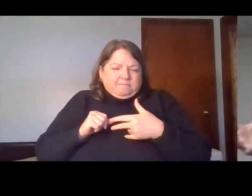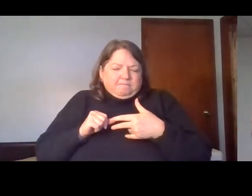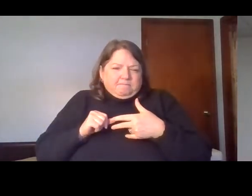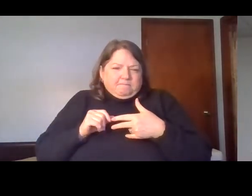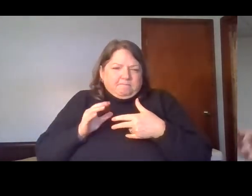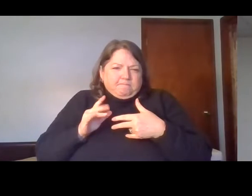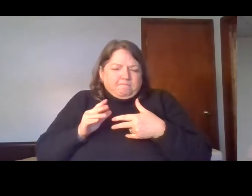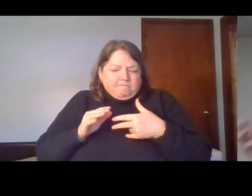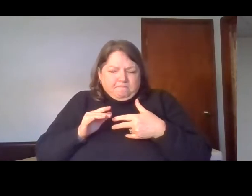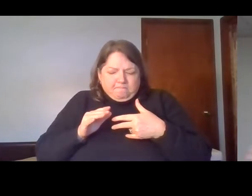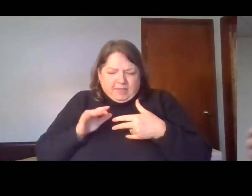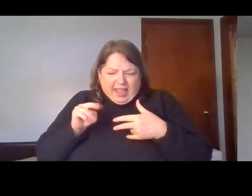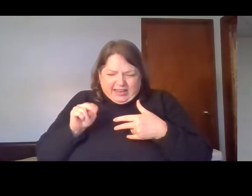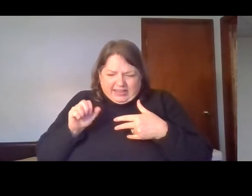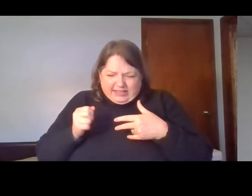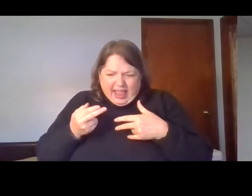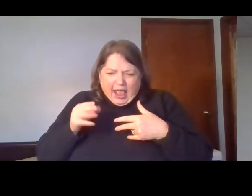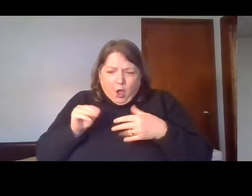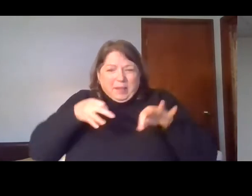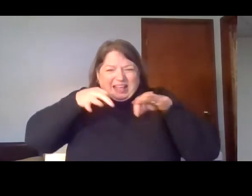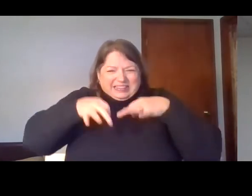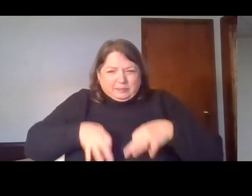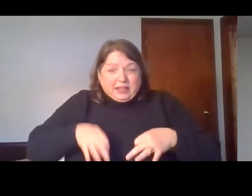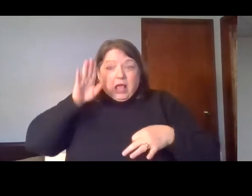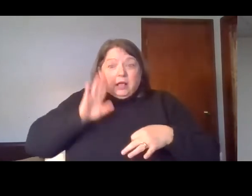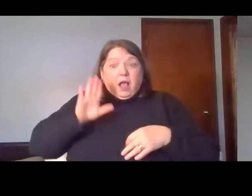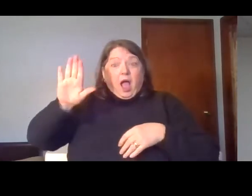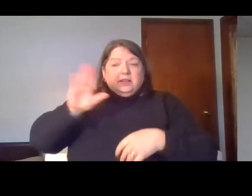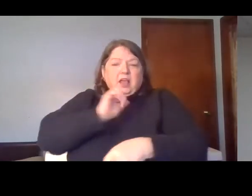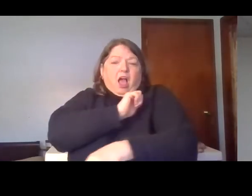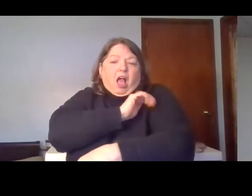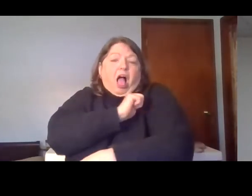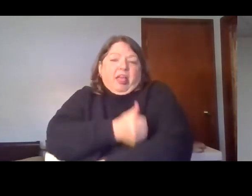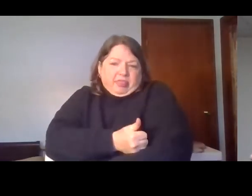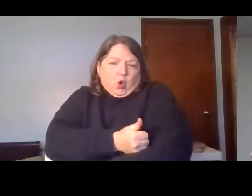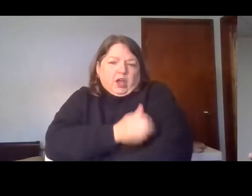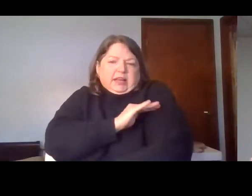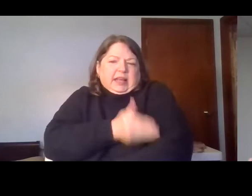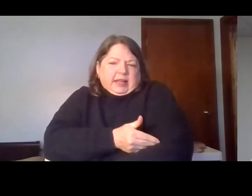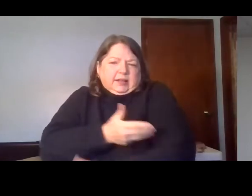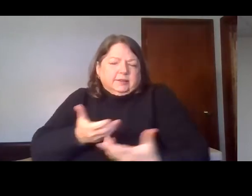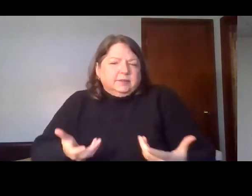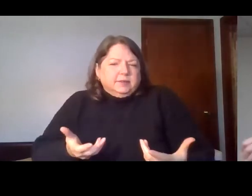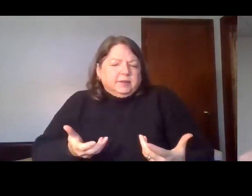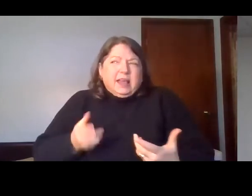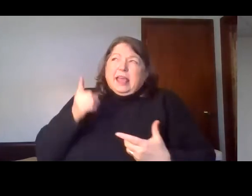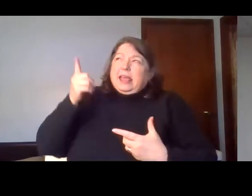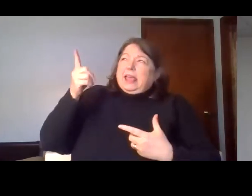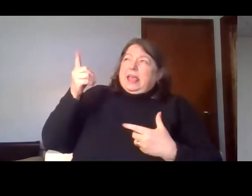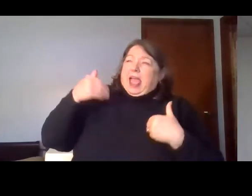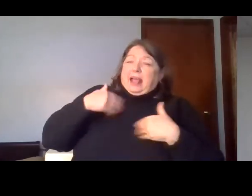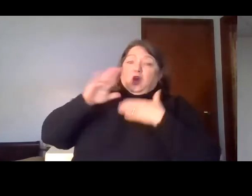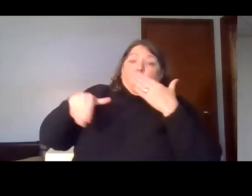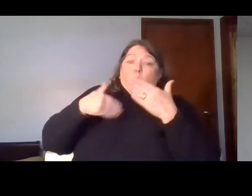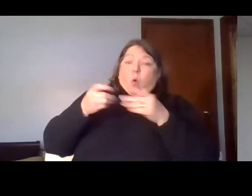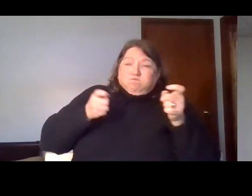authority of God. He presents the description of God as being the God of all authority.